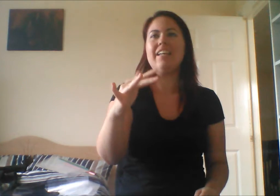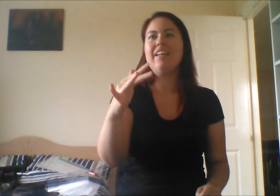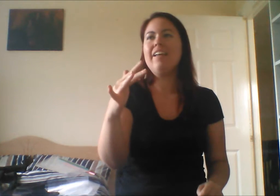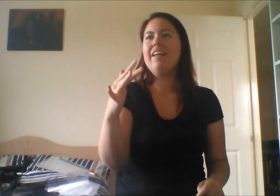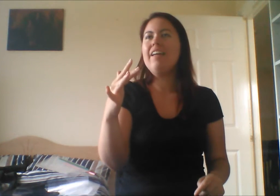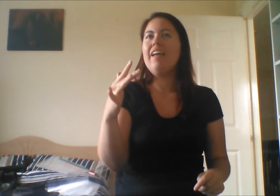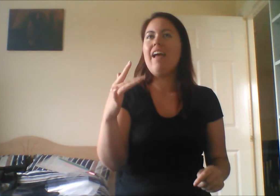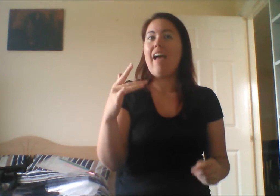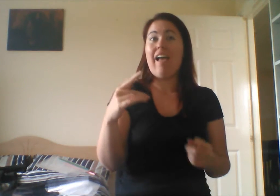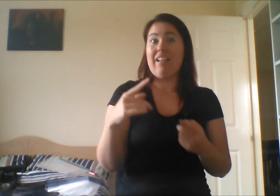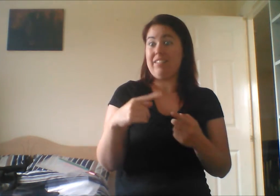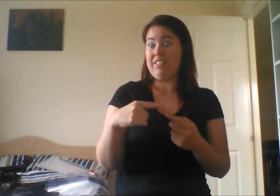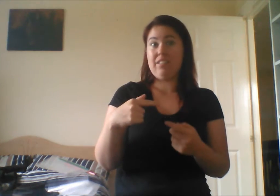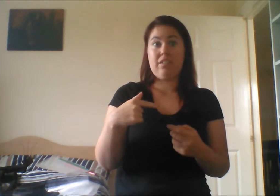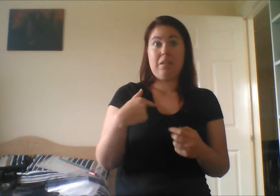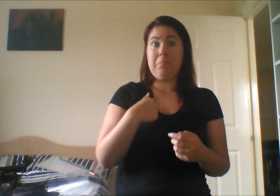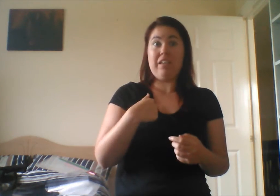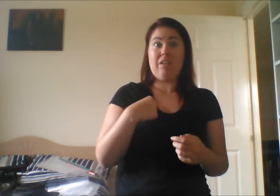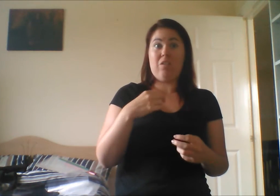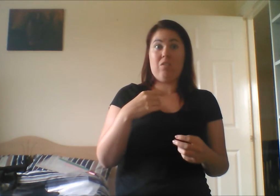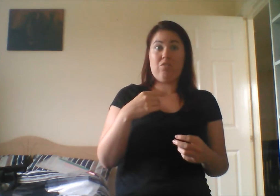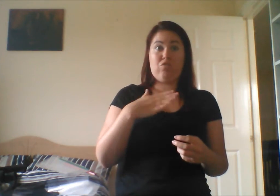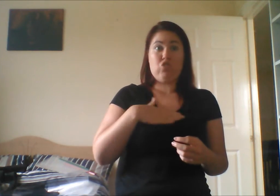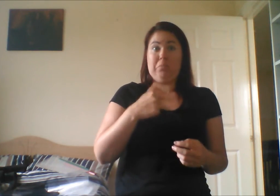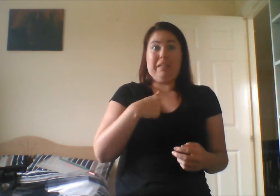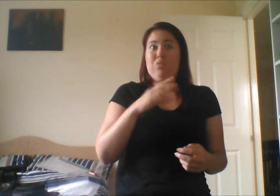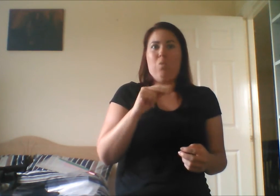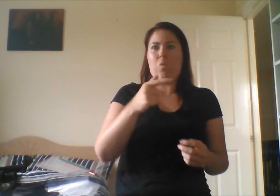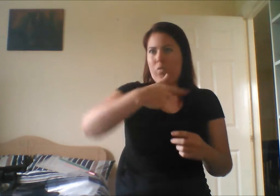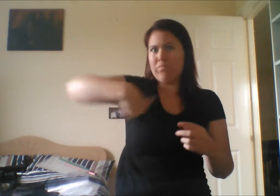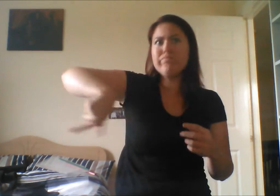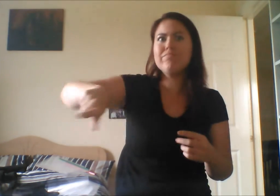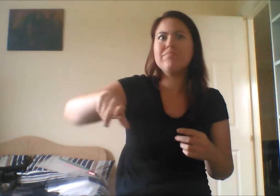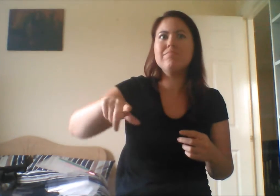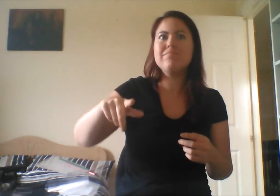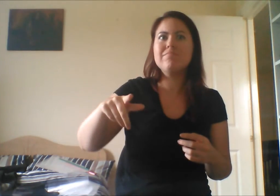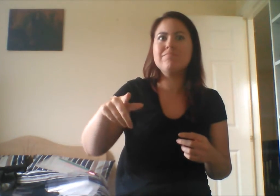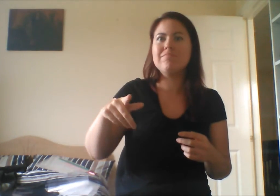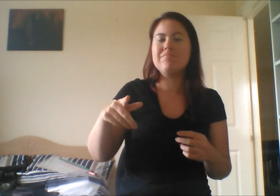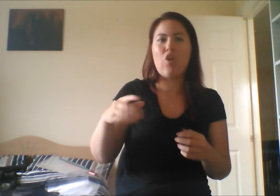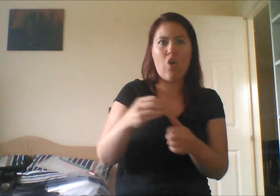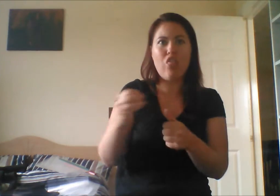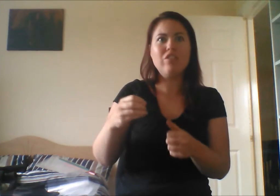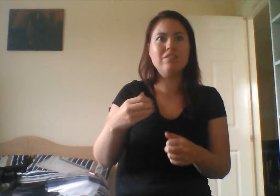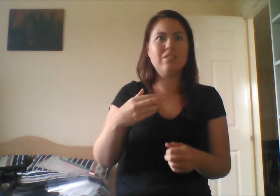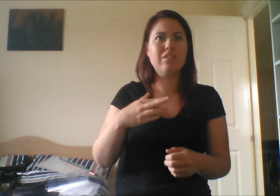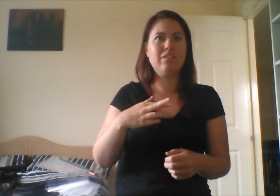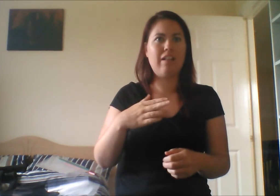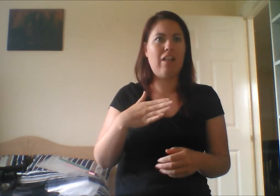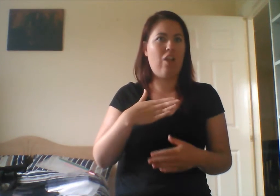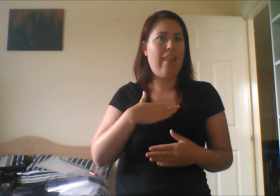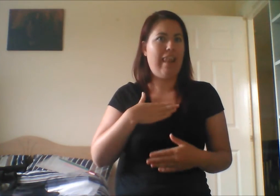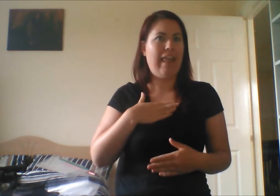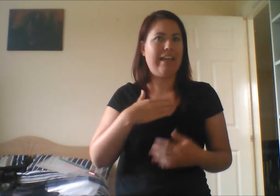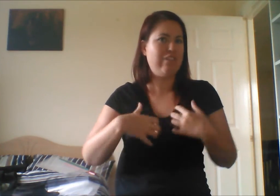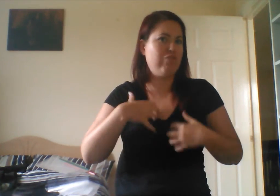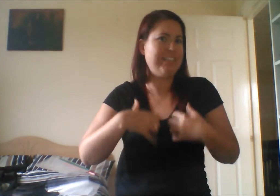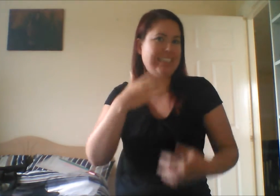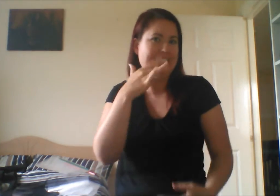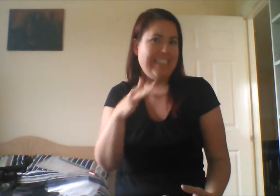extremely interested, not just myself, but the other Deaf swimmers. And we swam all year round, and we swam in